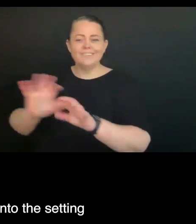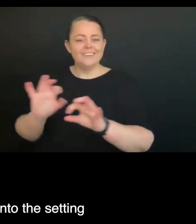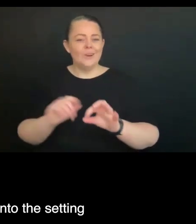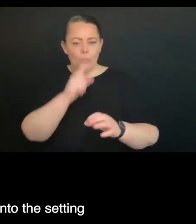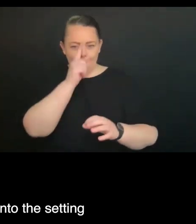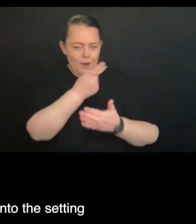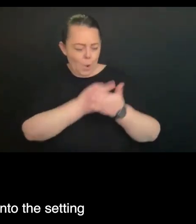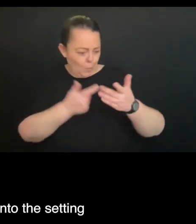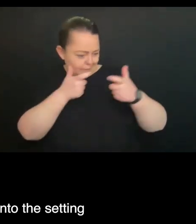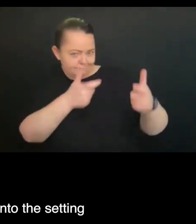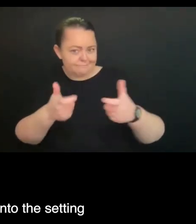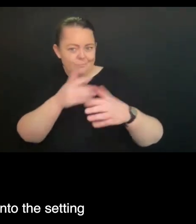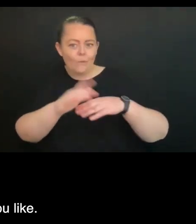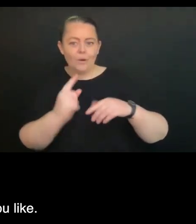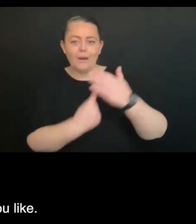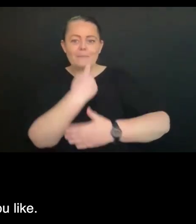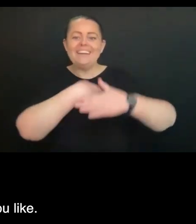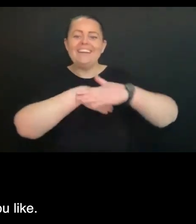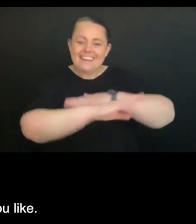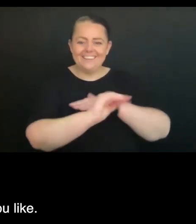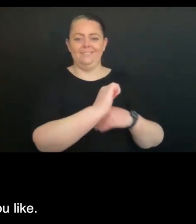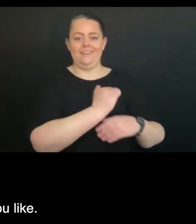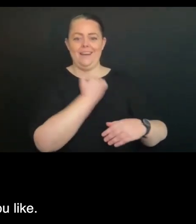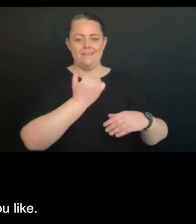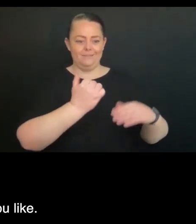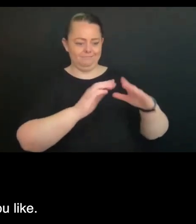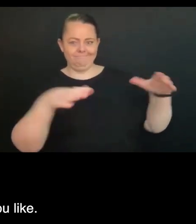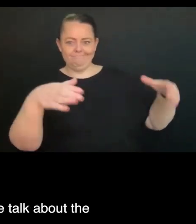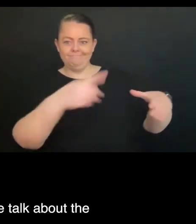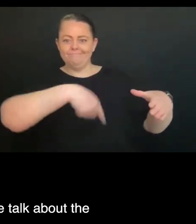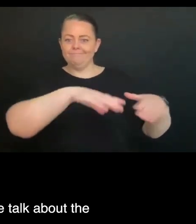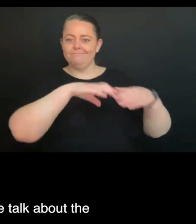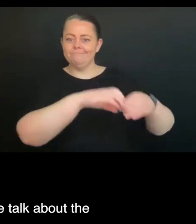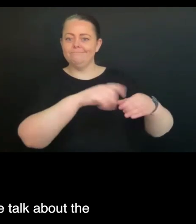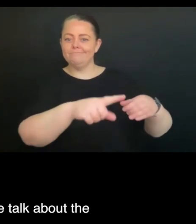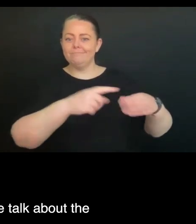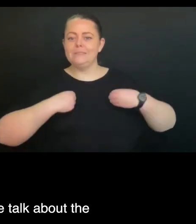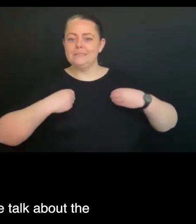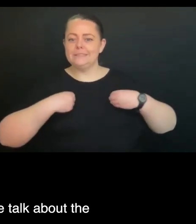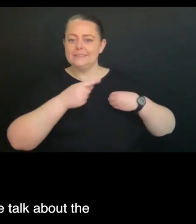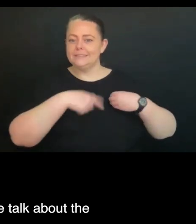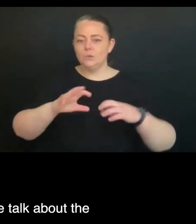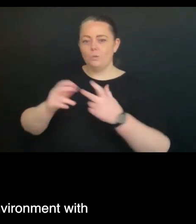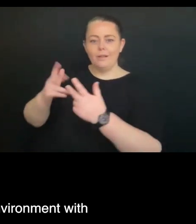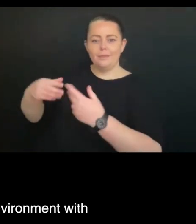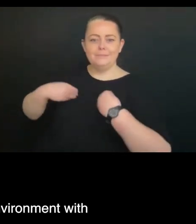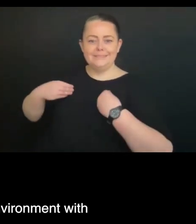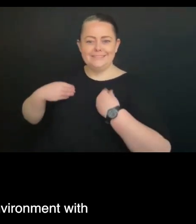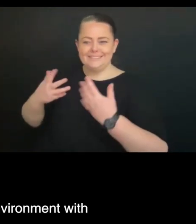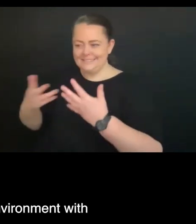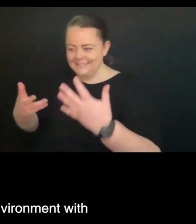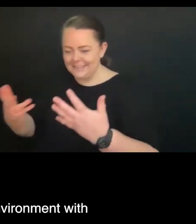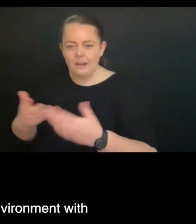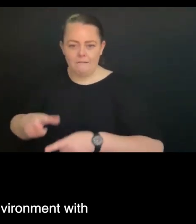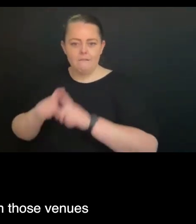into the setting of the older person, if like. And certainly currently, where we talk about the service setting